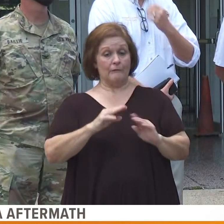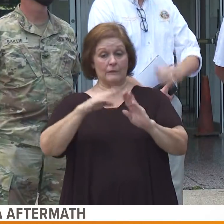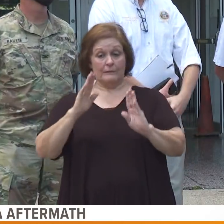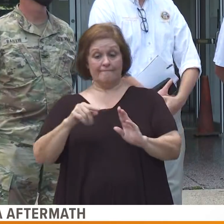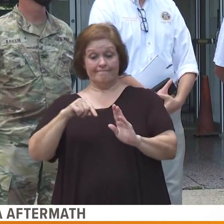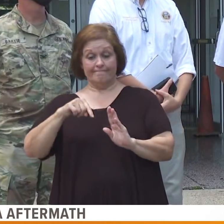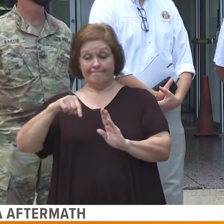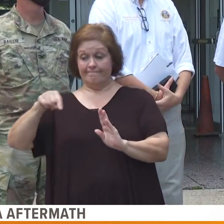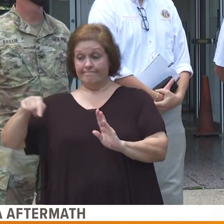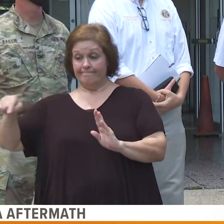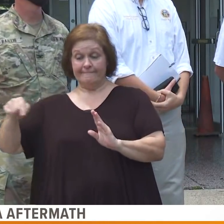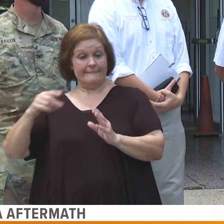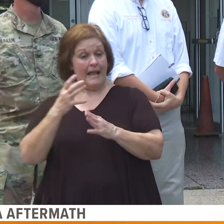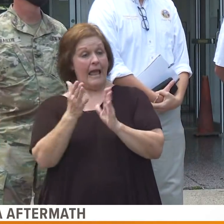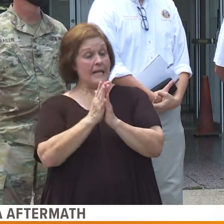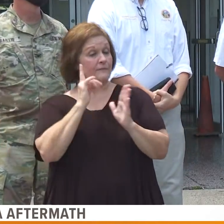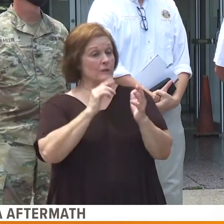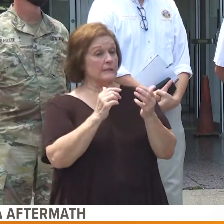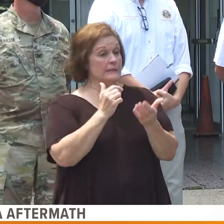Orleans Parish.